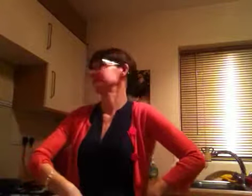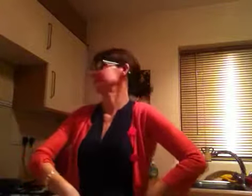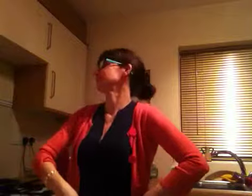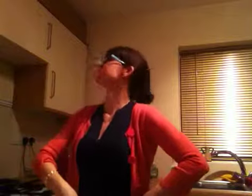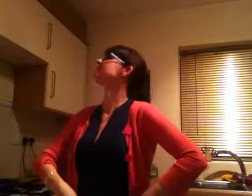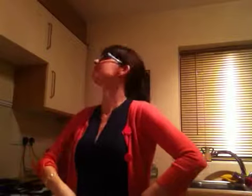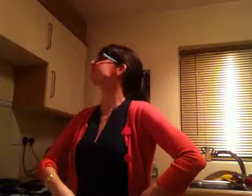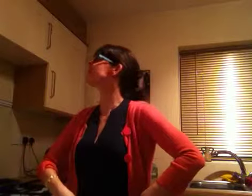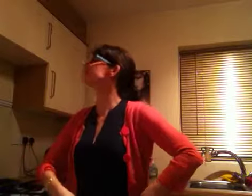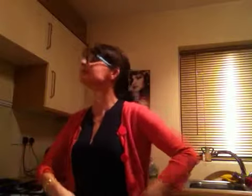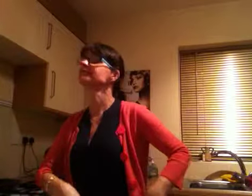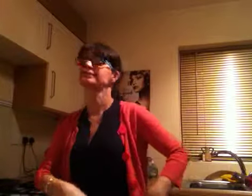table.